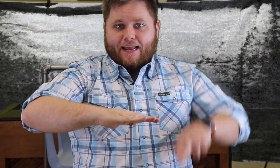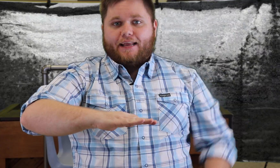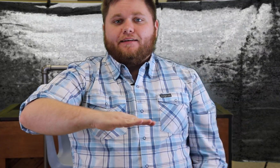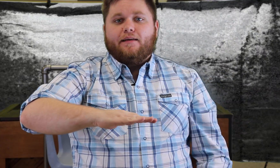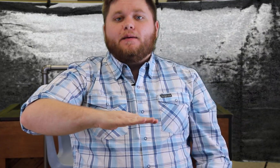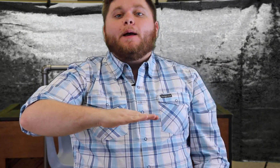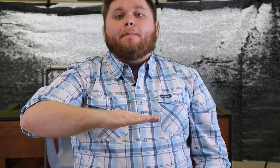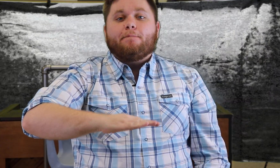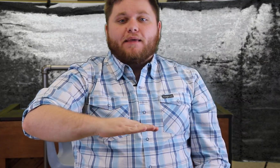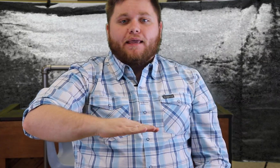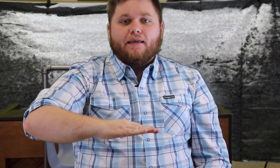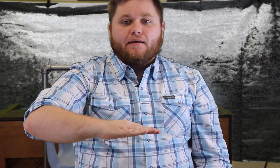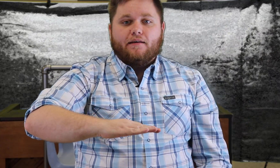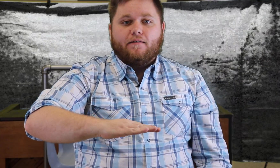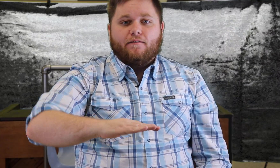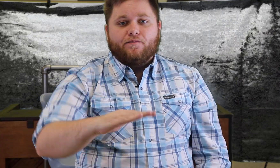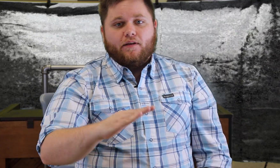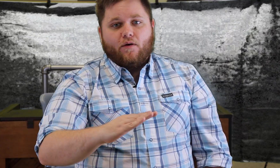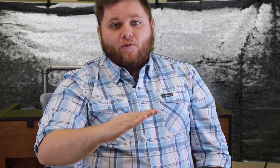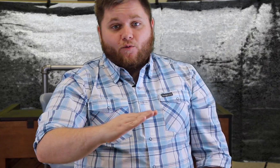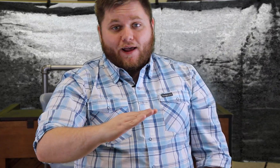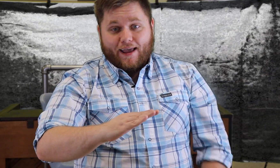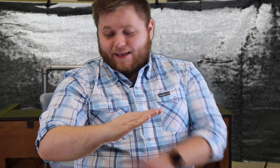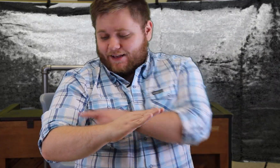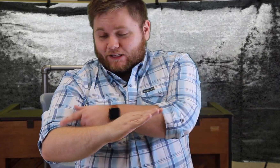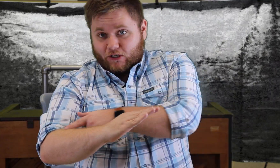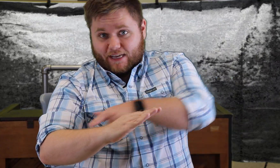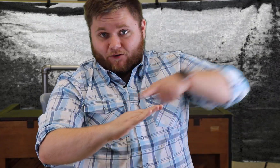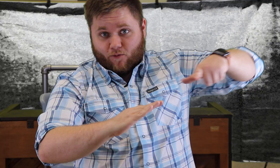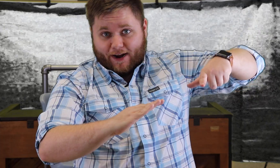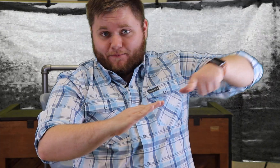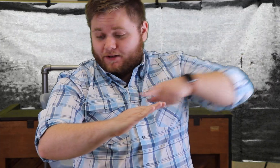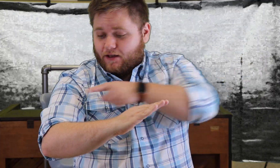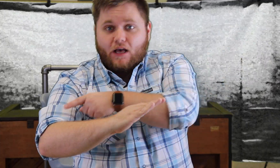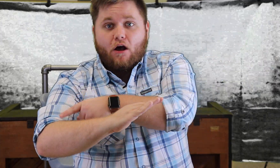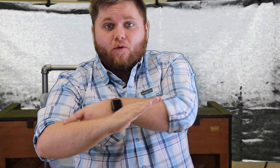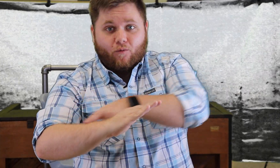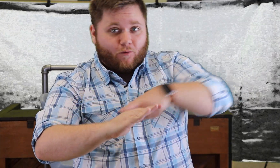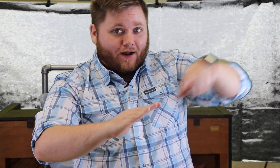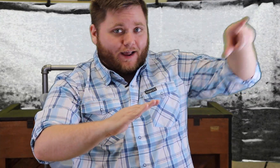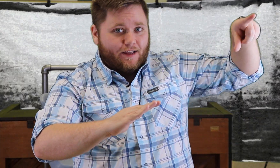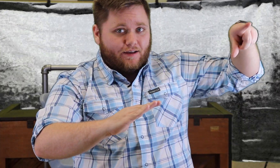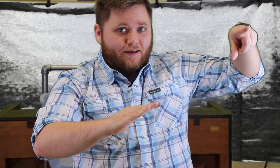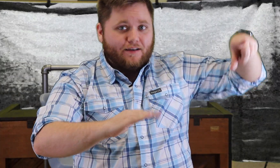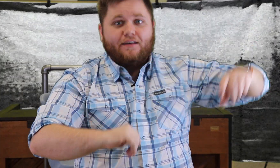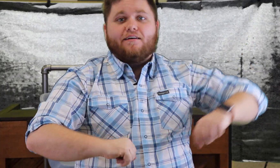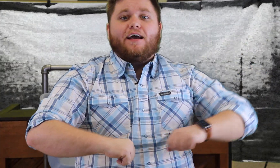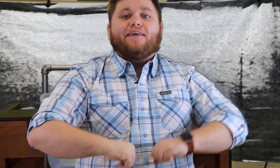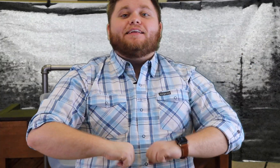hand mi re looks like a ramp re and then